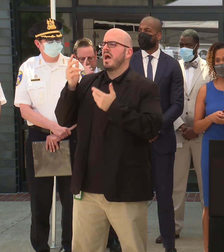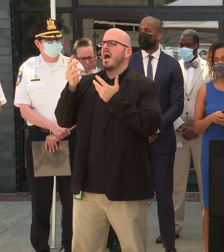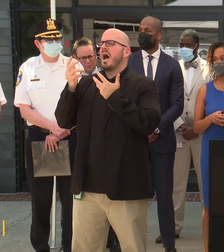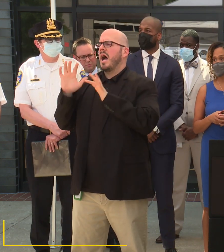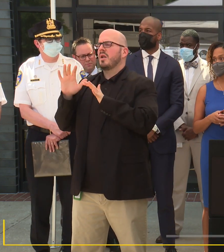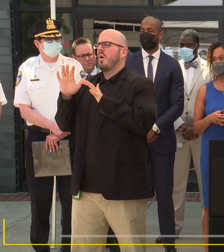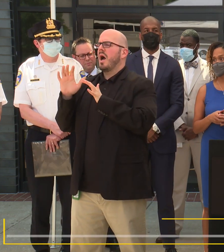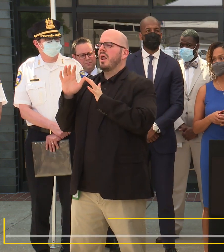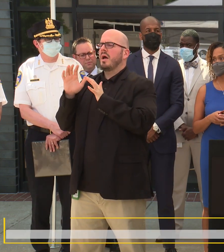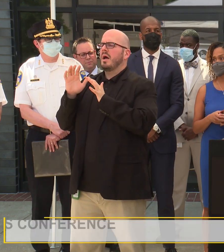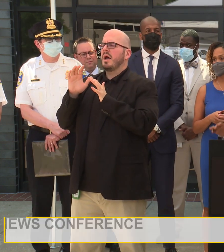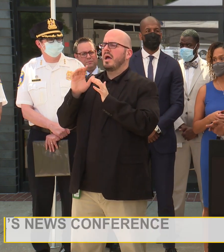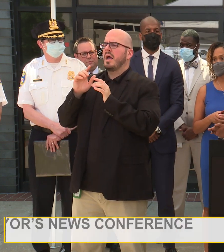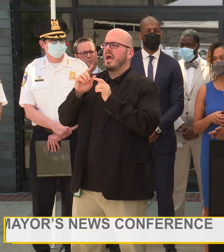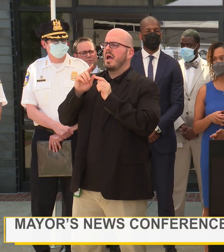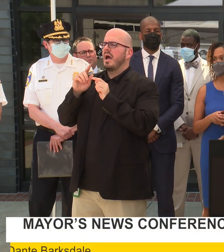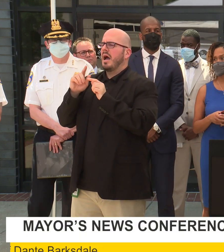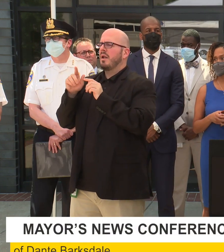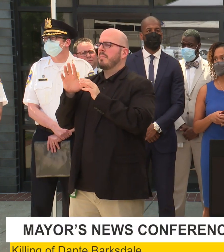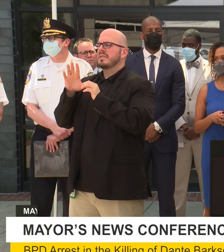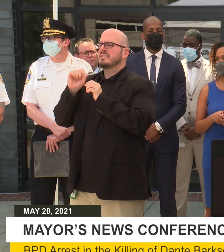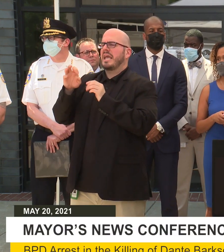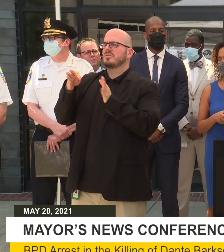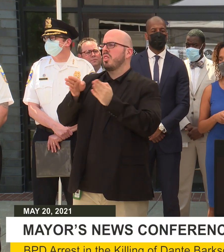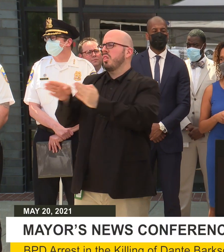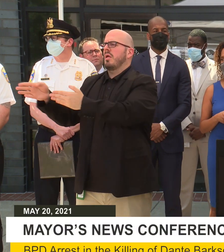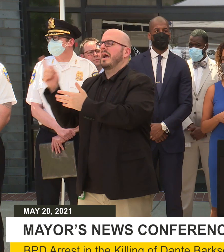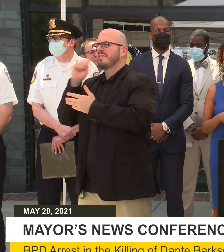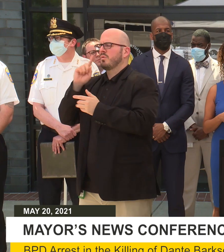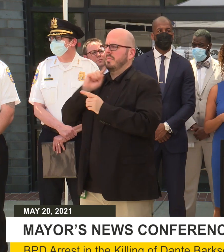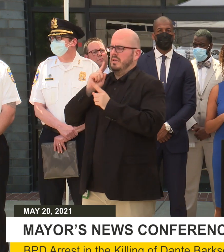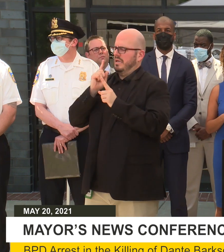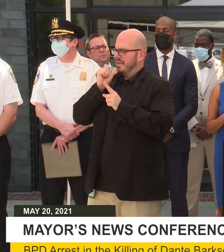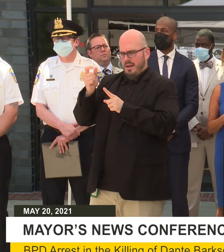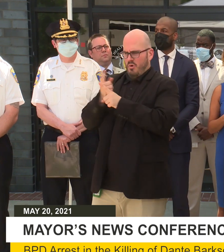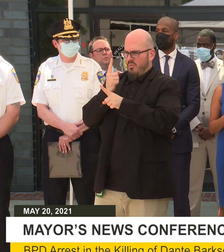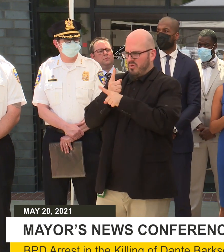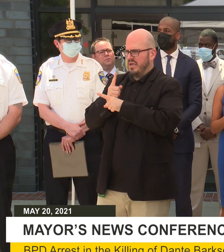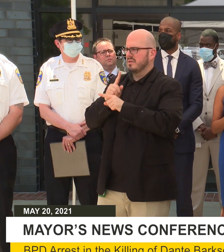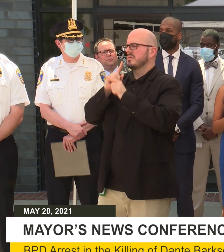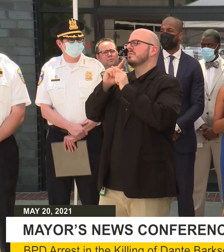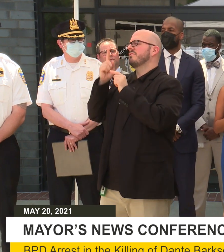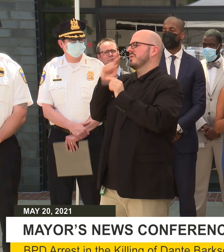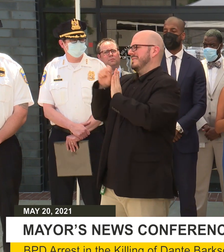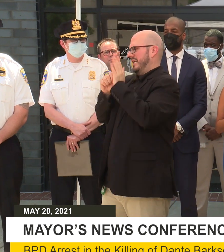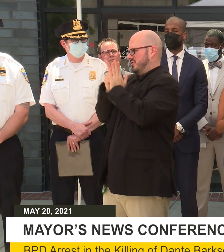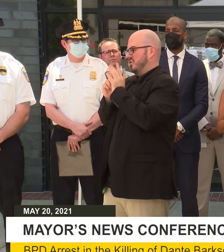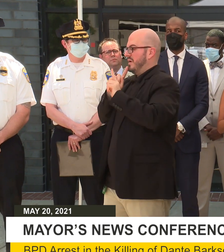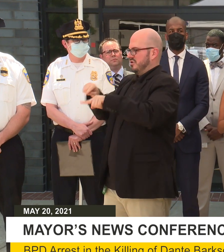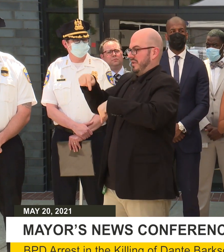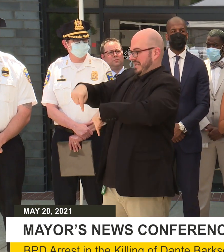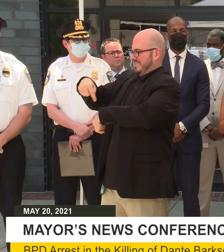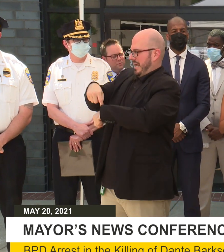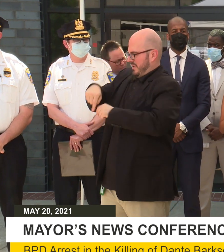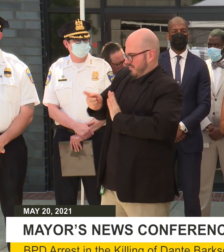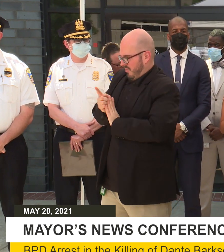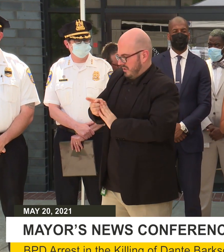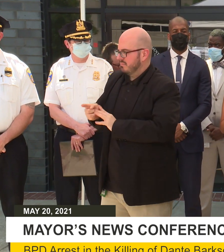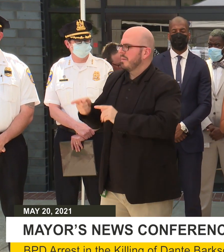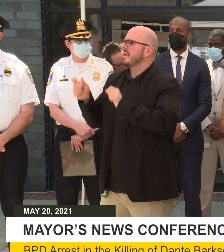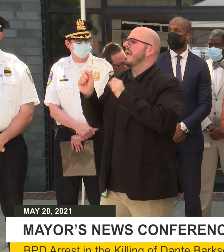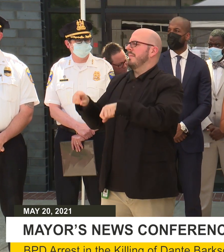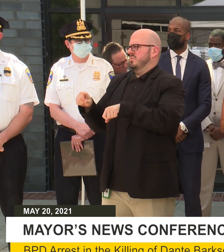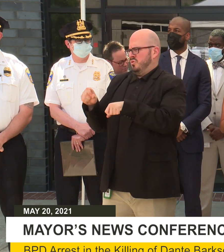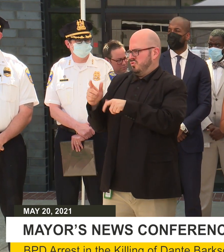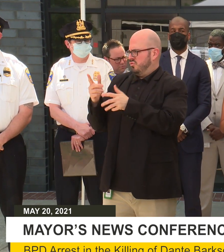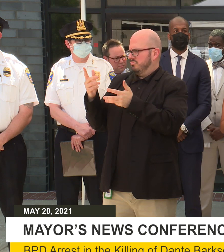anything to make this case go the wrong way. I think that it will be inappropriate for the state's attorney to comment at this time, at this moment. You may be able to do